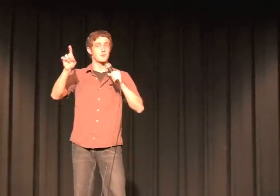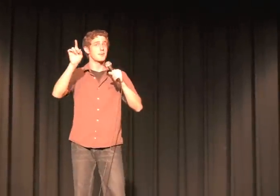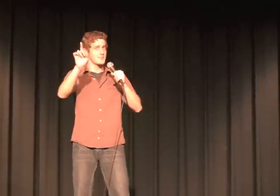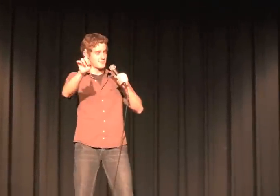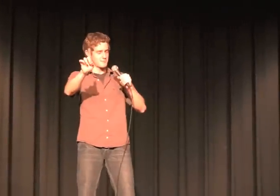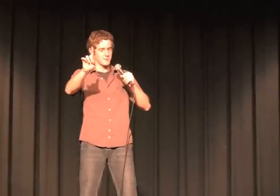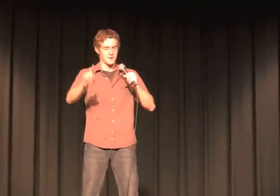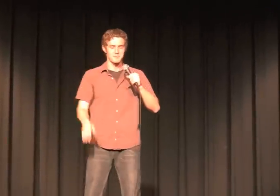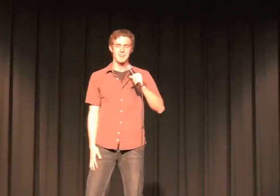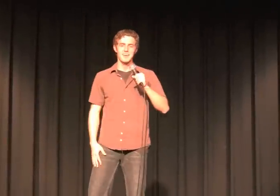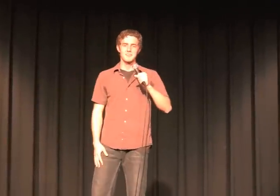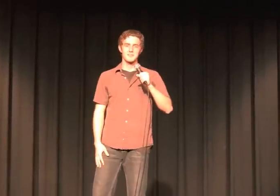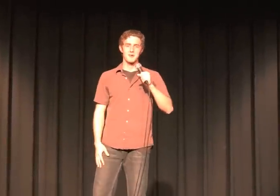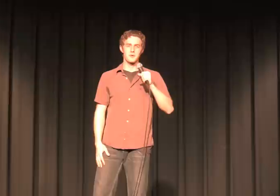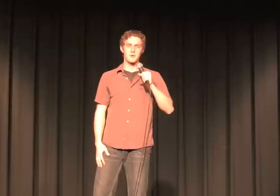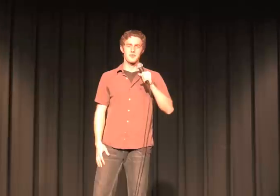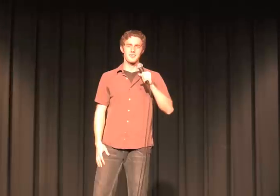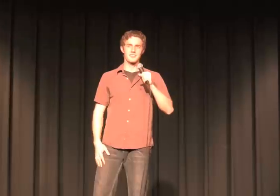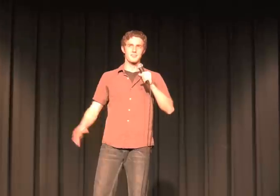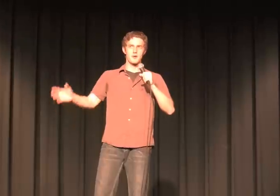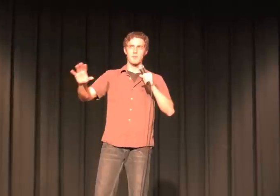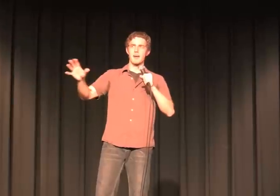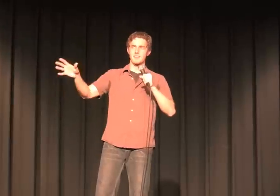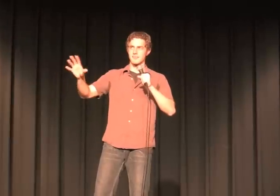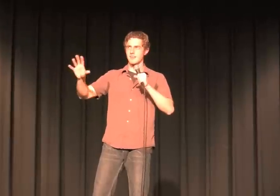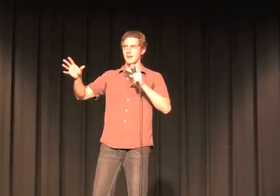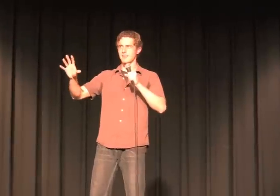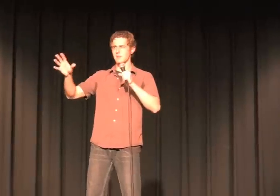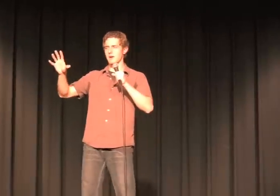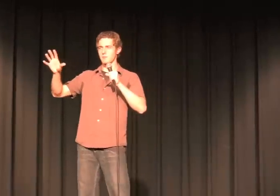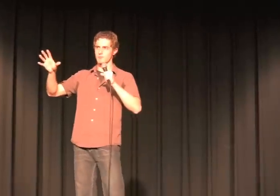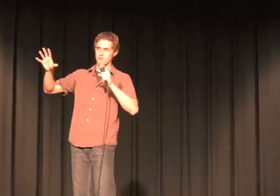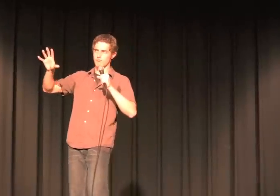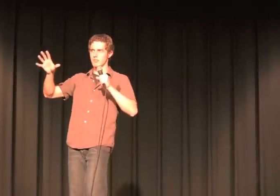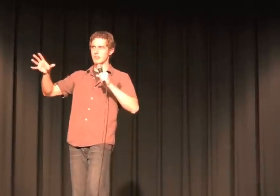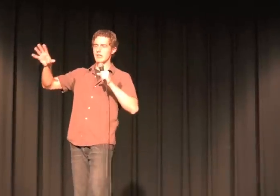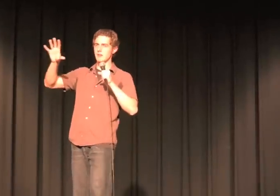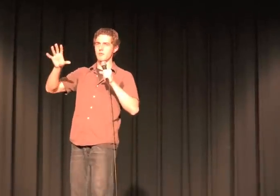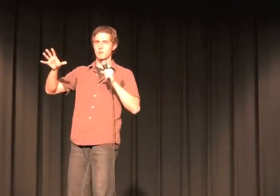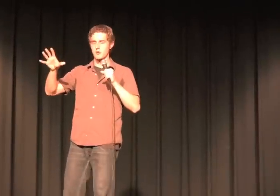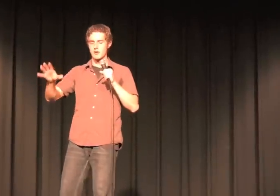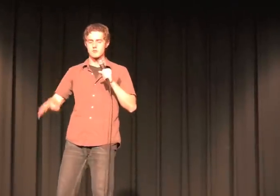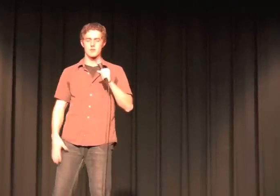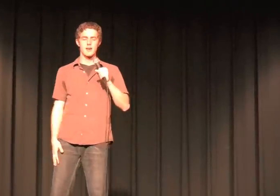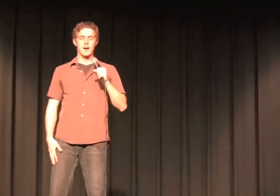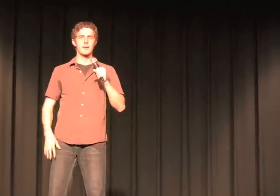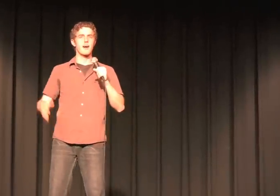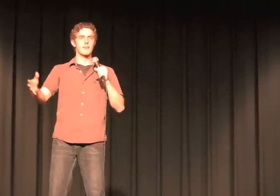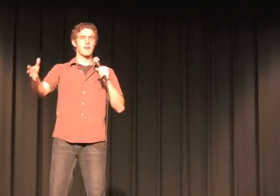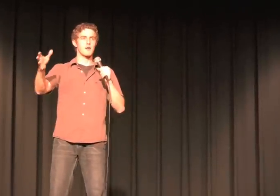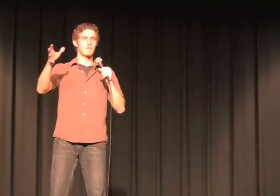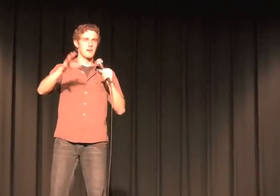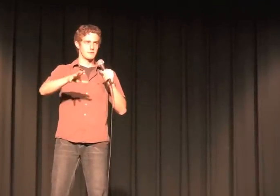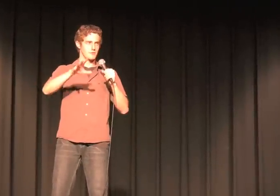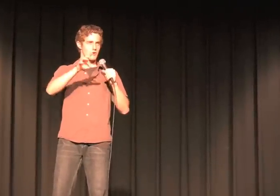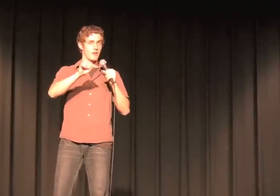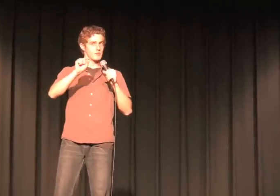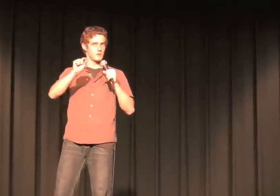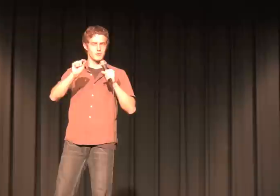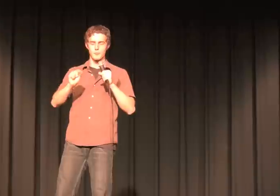to audition for it. So, it started back in, I think, about late November-ish. I got a message on YouTube